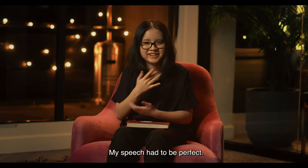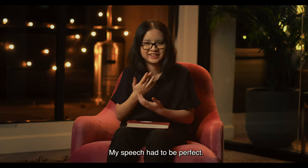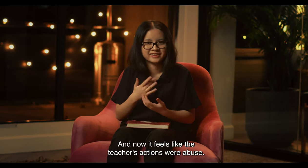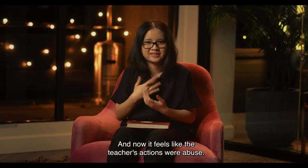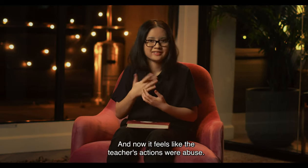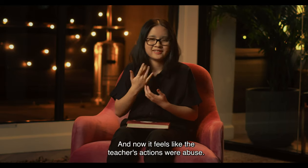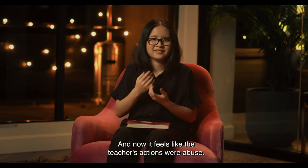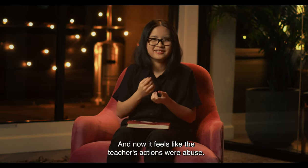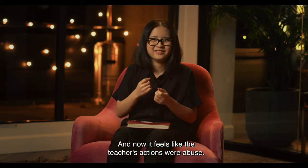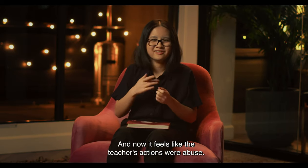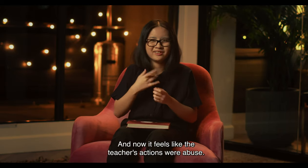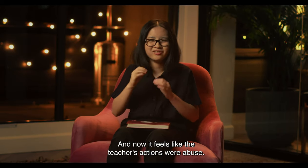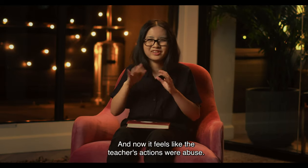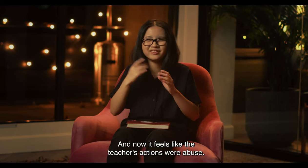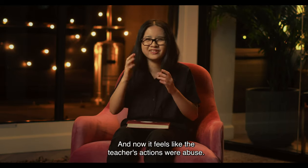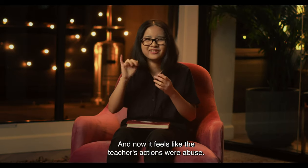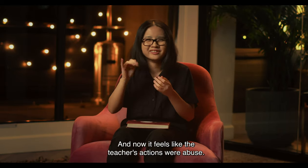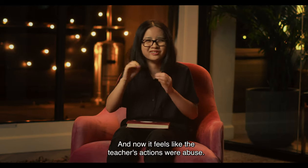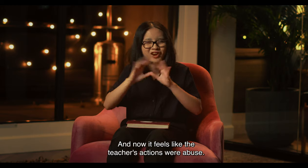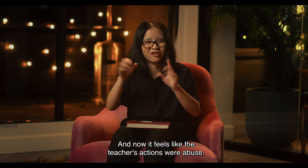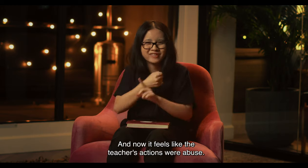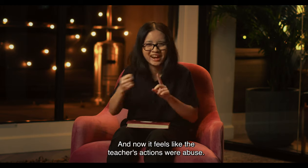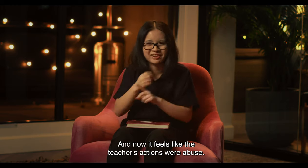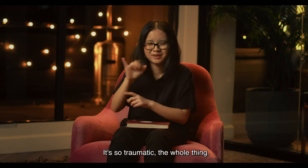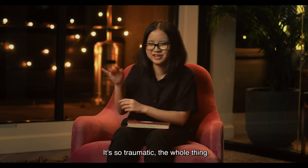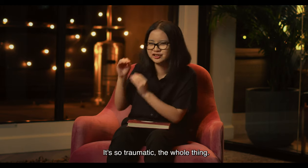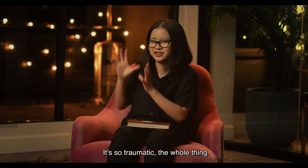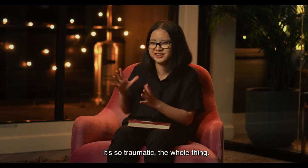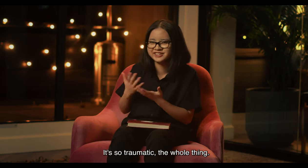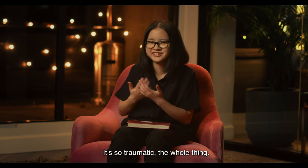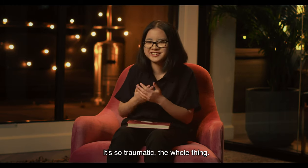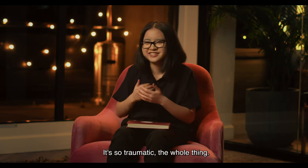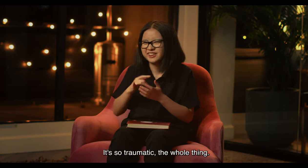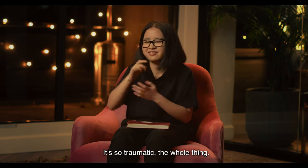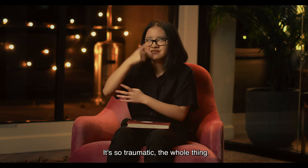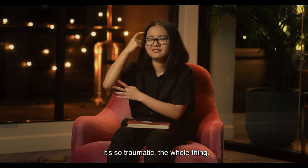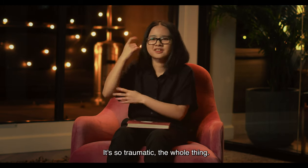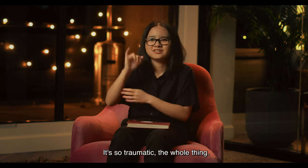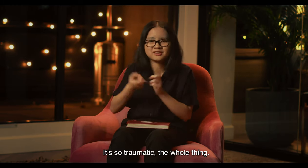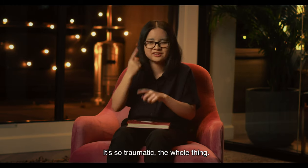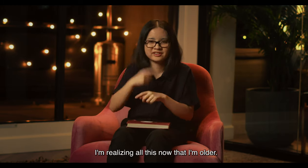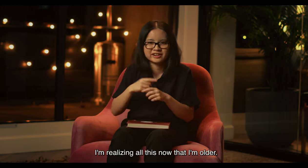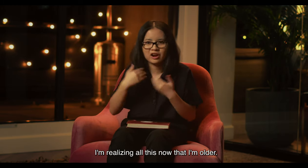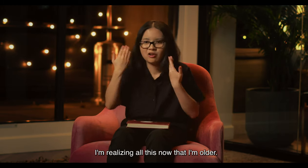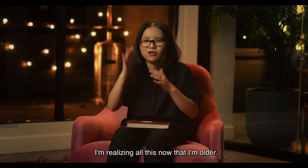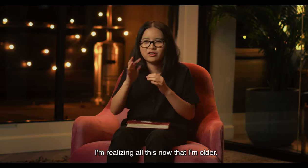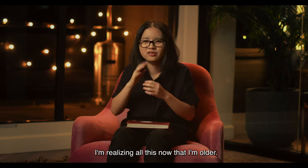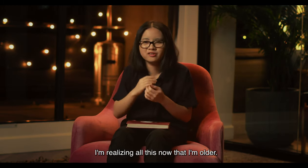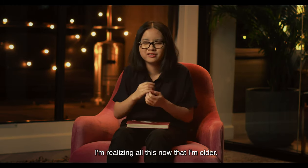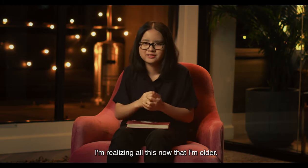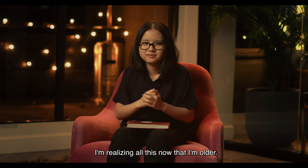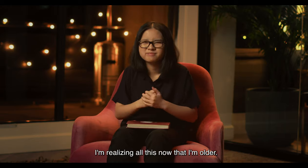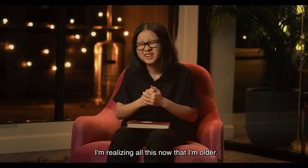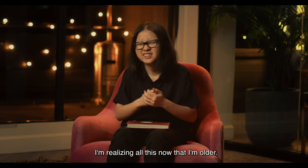and now it feels like the teacher's actions were abuse. It's so traumatic, the whole thing. I'm realizing all